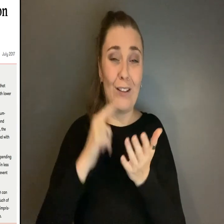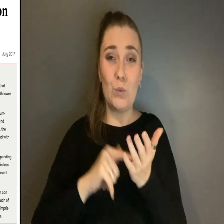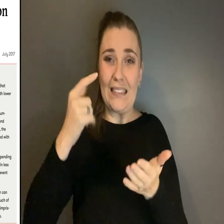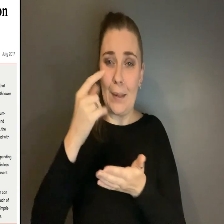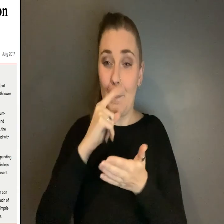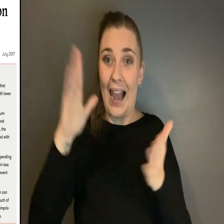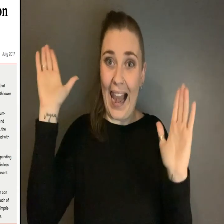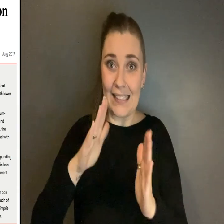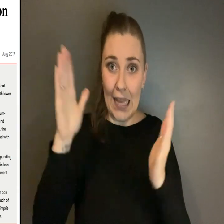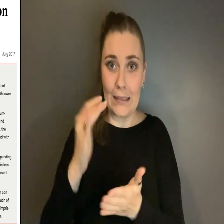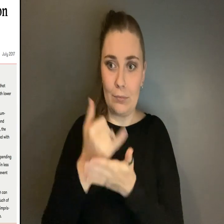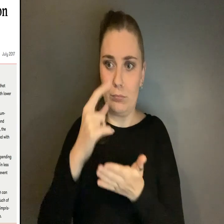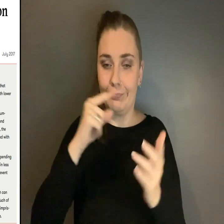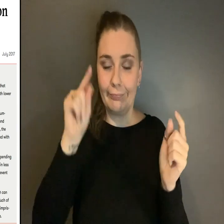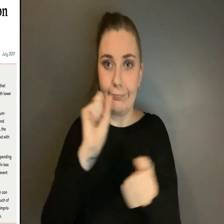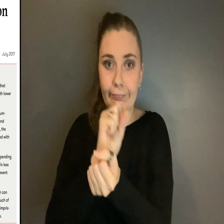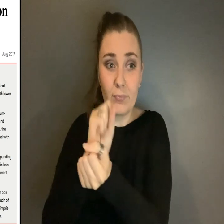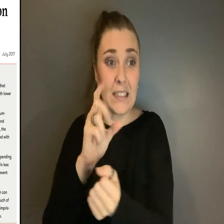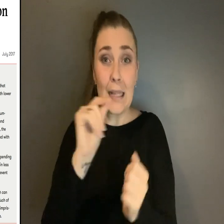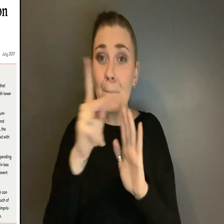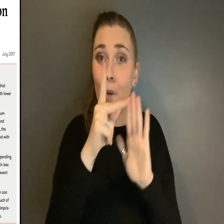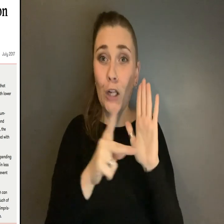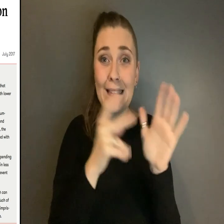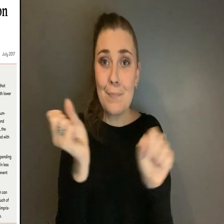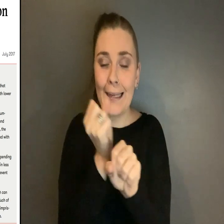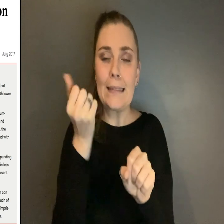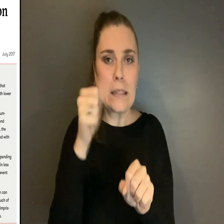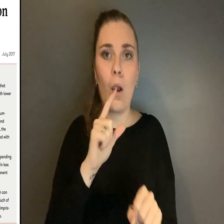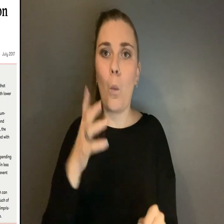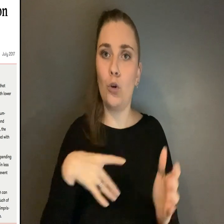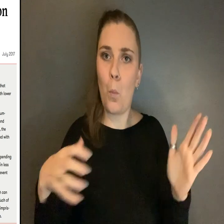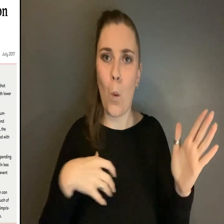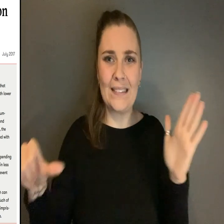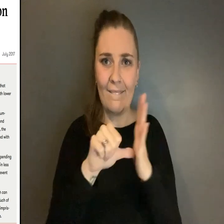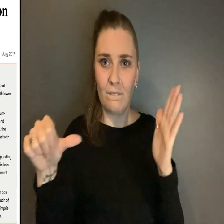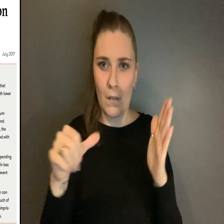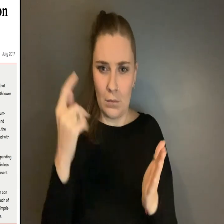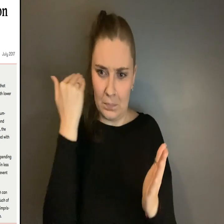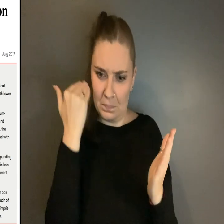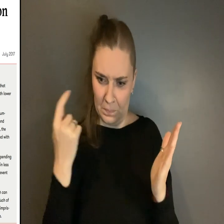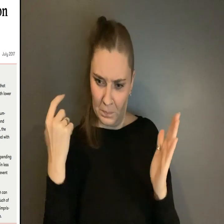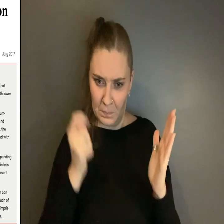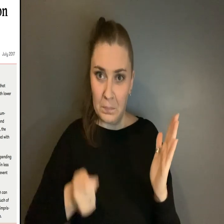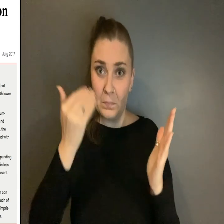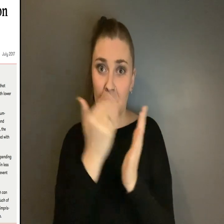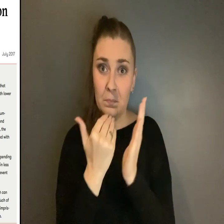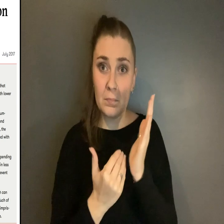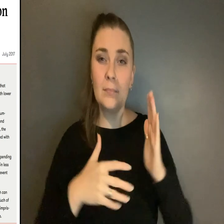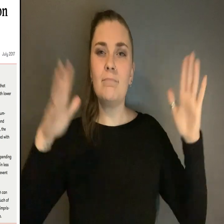Some policy makers continue to call for tougher sentences and a greater use of incarceration to reduce crime